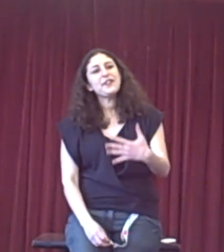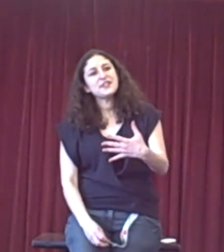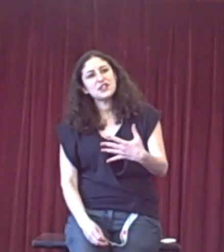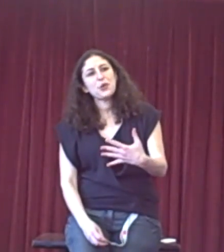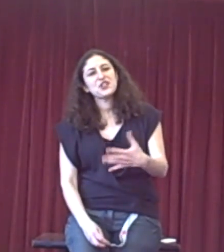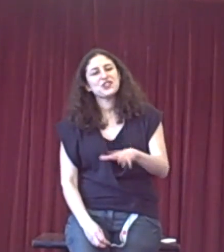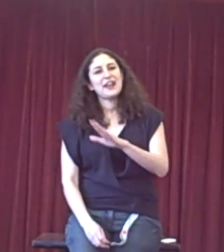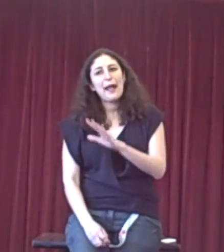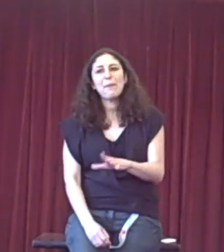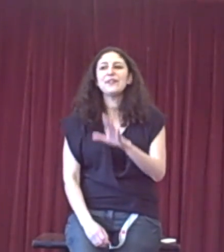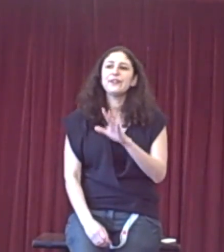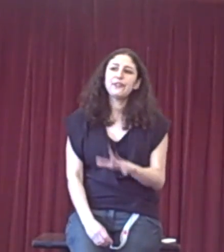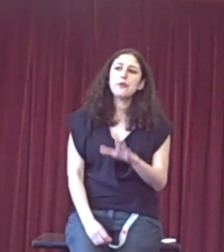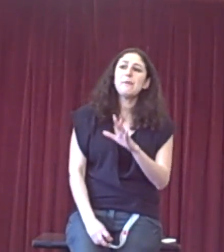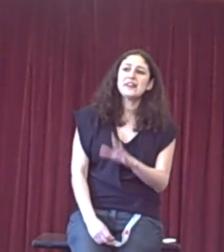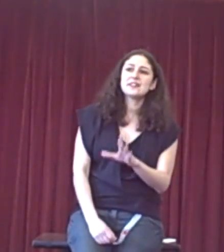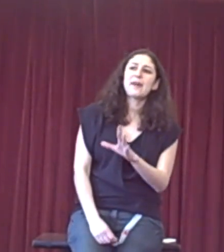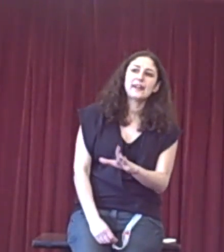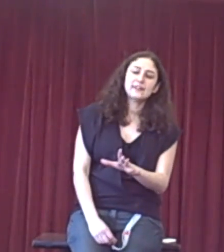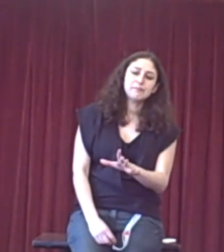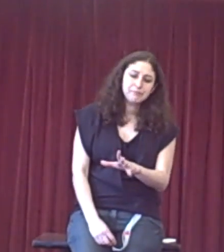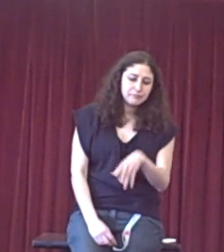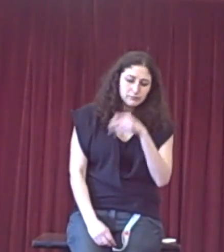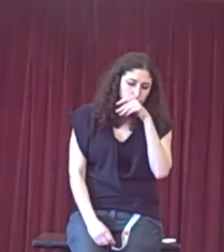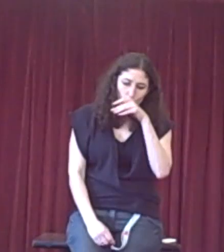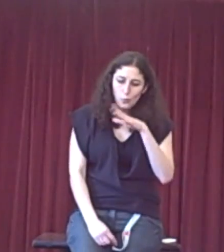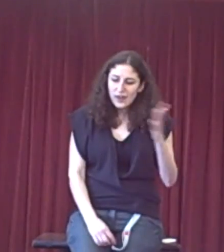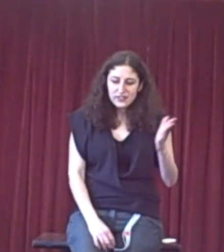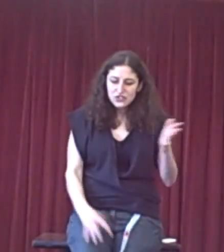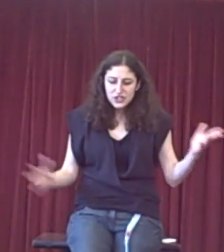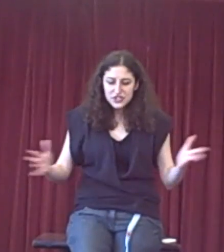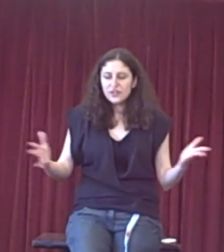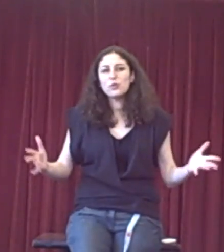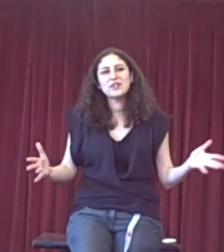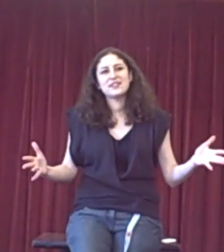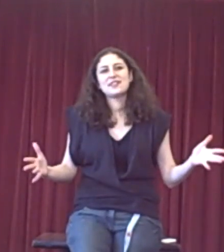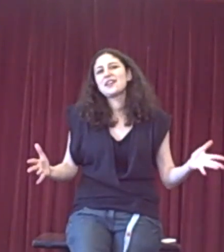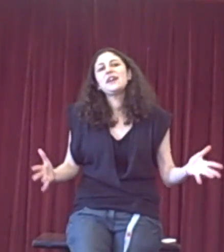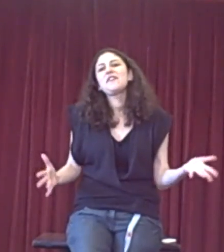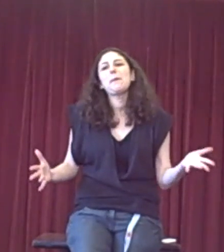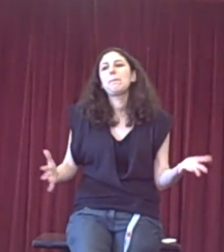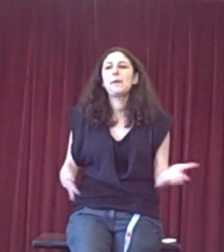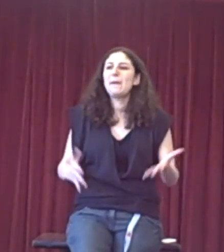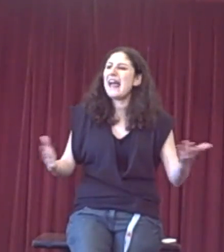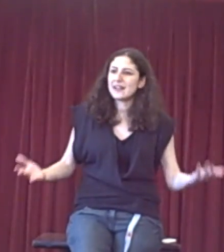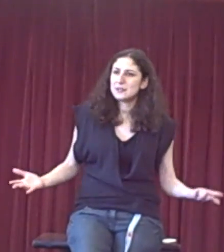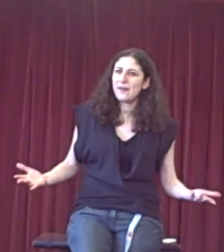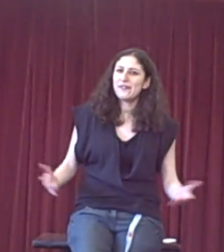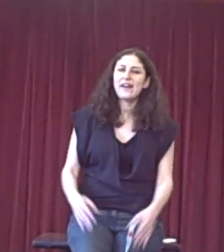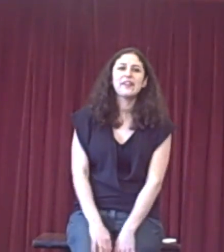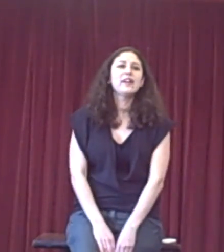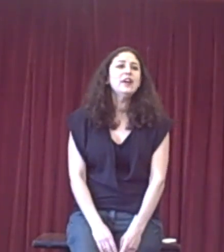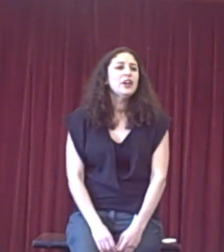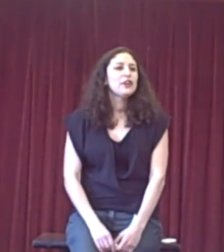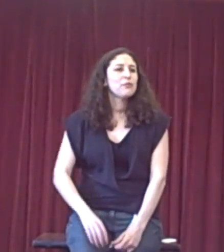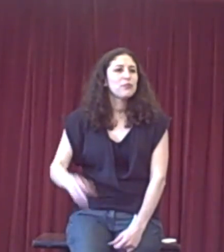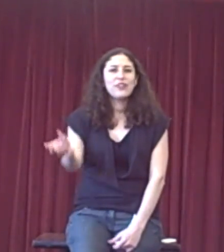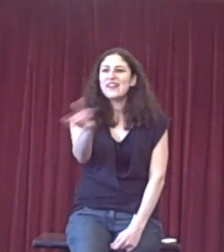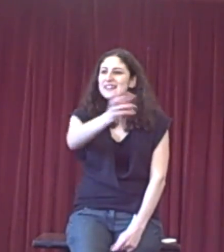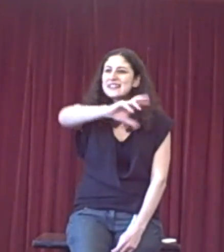those situations and it happens in so many debates where the judges in the audience just kind of get perplexed by the fact that the thing that